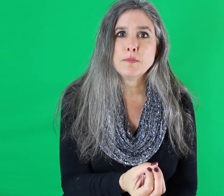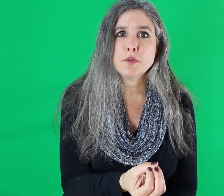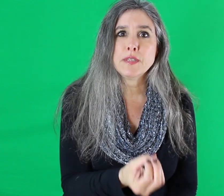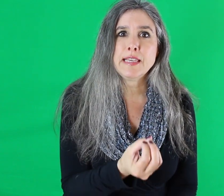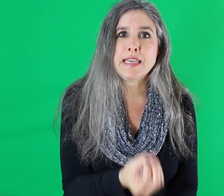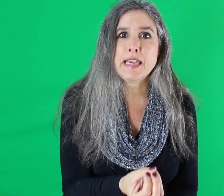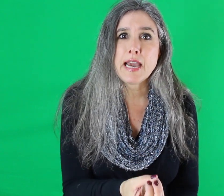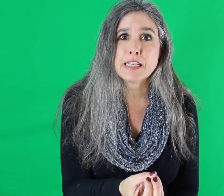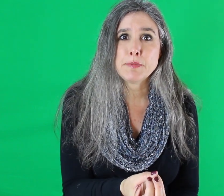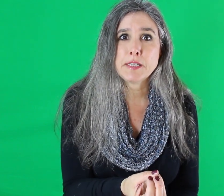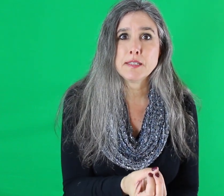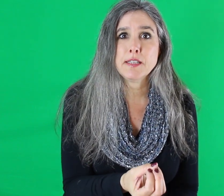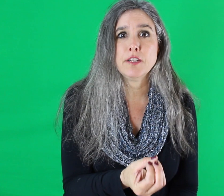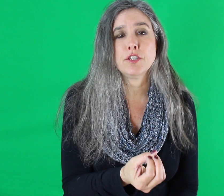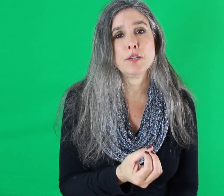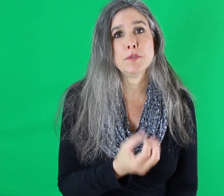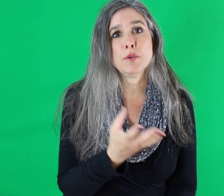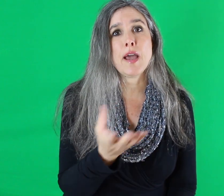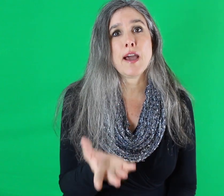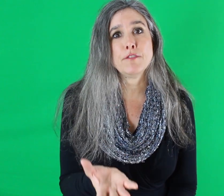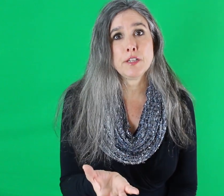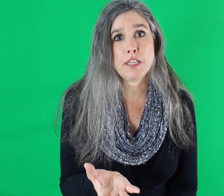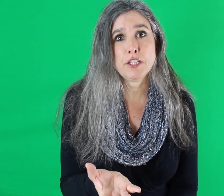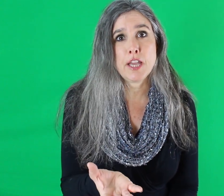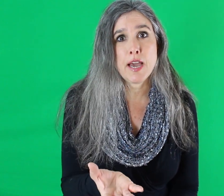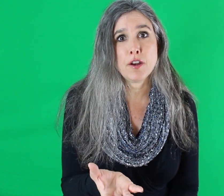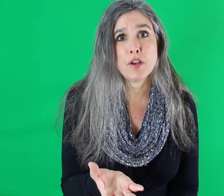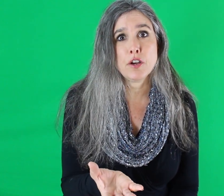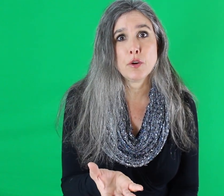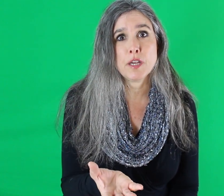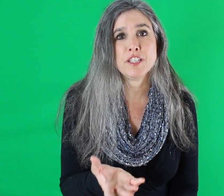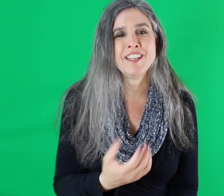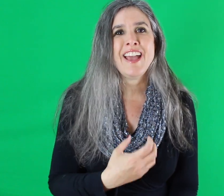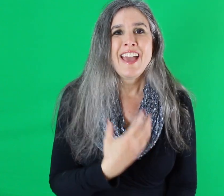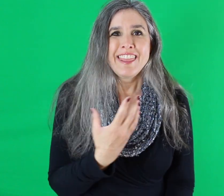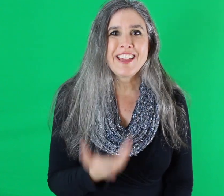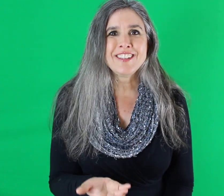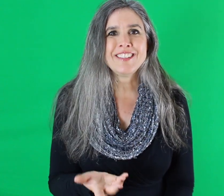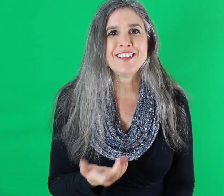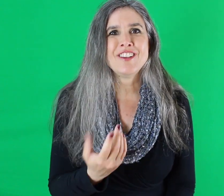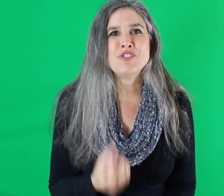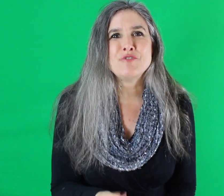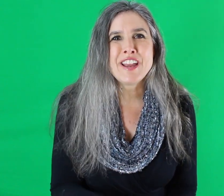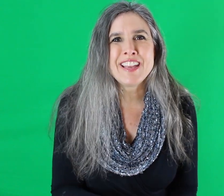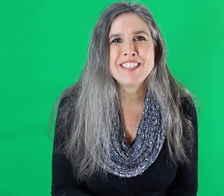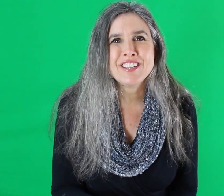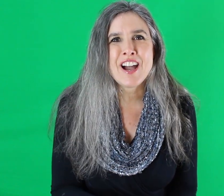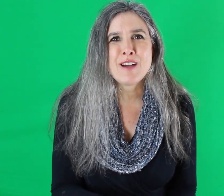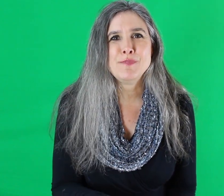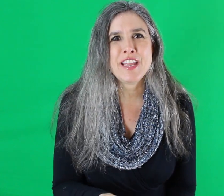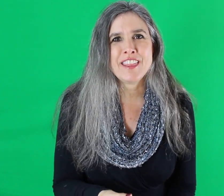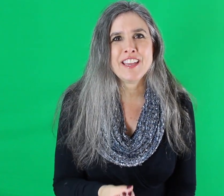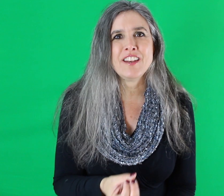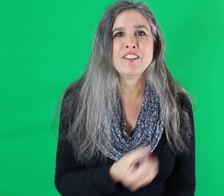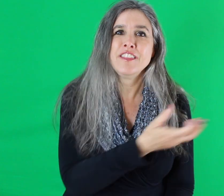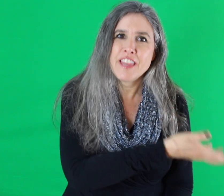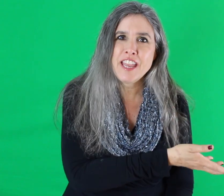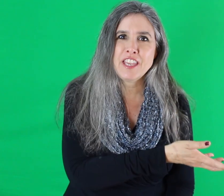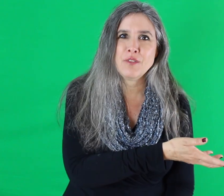them those key aspects of leadership. So after each add-on or question, they're to say, great job, Nathan, or thank you,